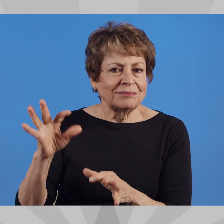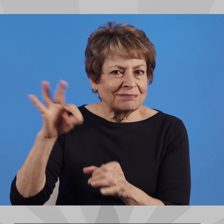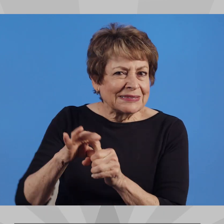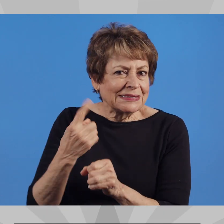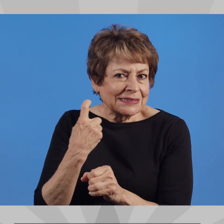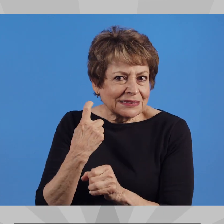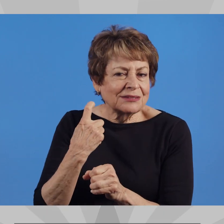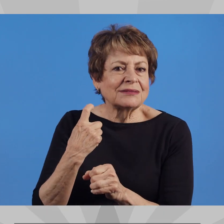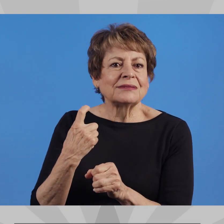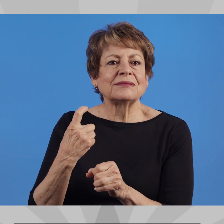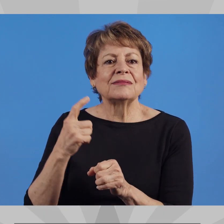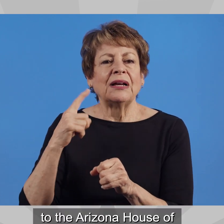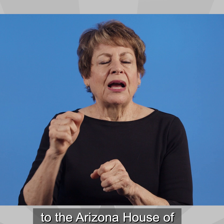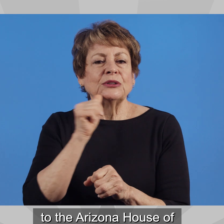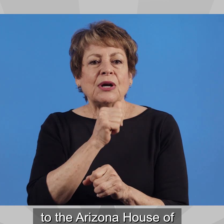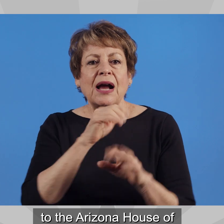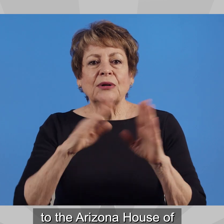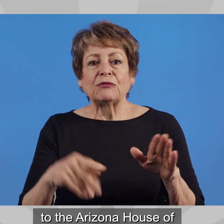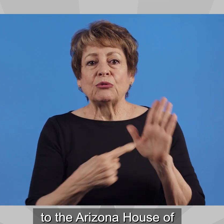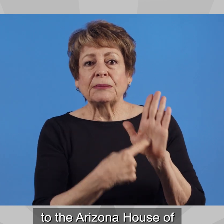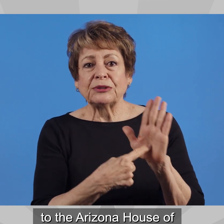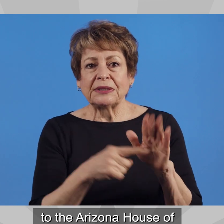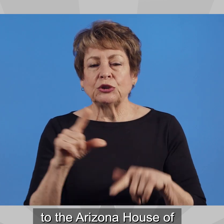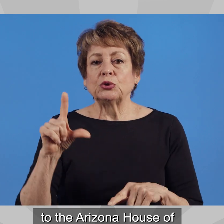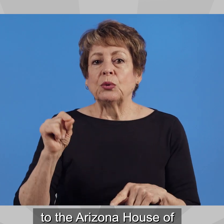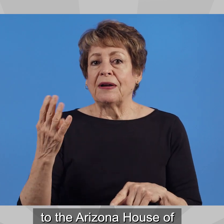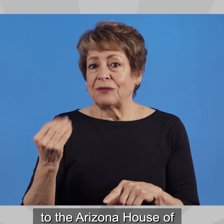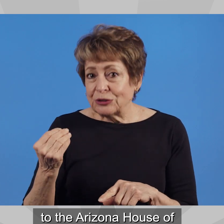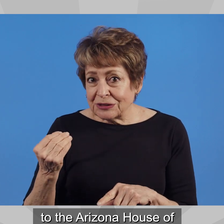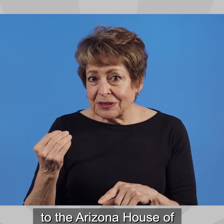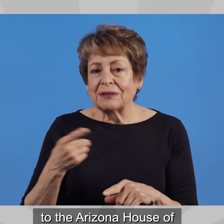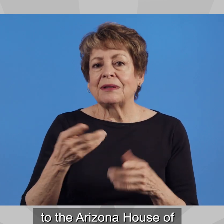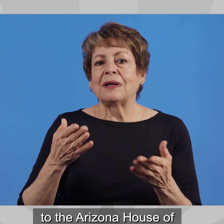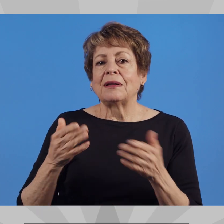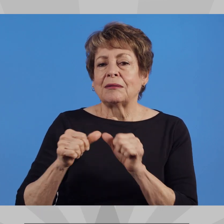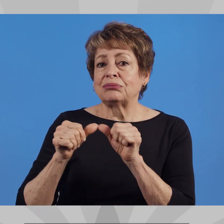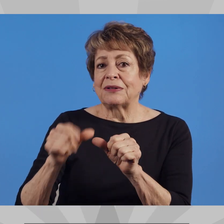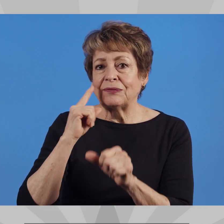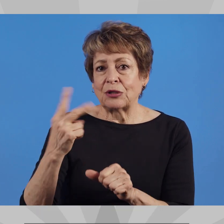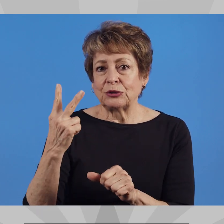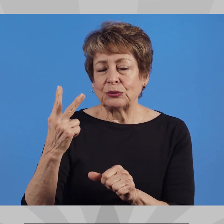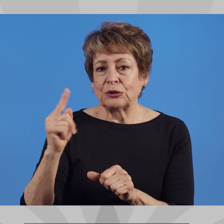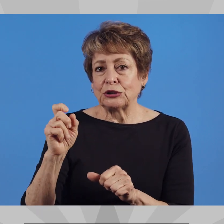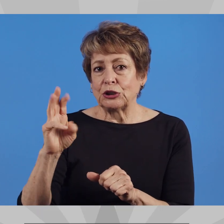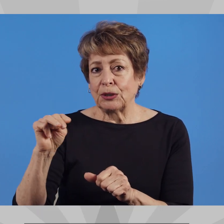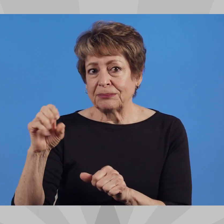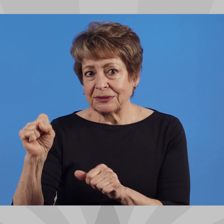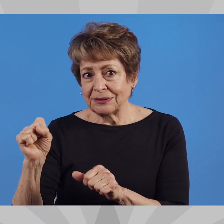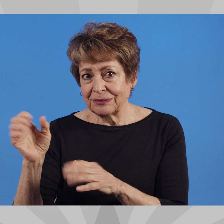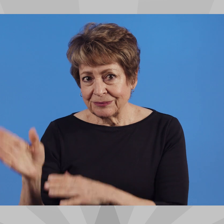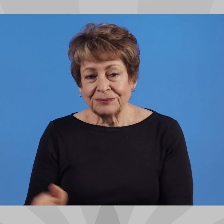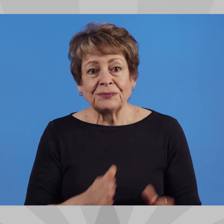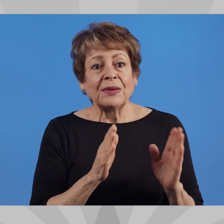HE HAD PREVIOUSLY BEEN ELECTED TO THE ARIZONA HOUSE OF REPRESENTATIVES IN 2014, WHERE HE SERVED TWO TERMS.